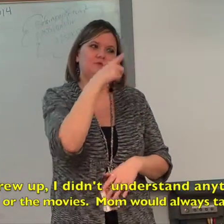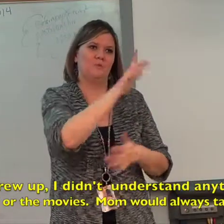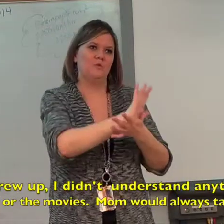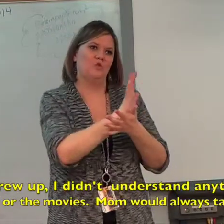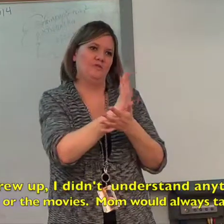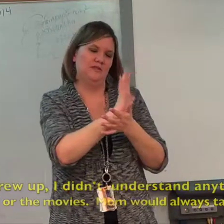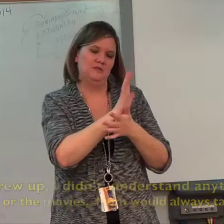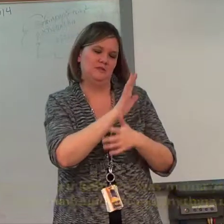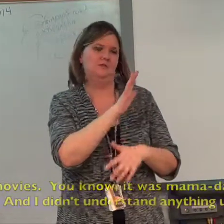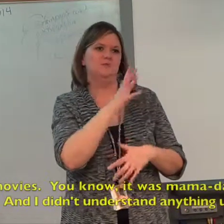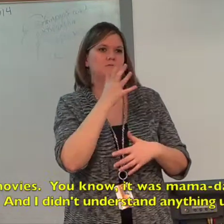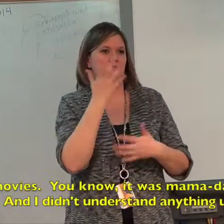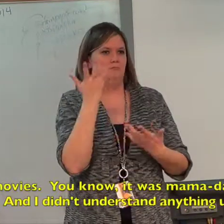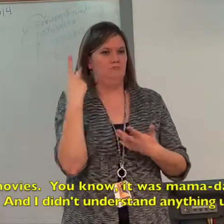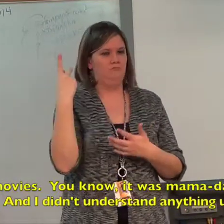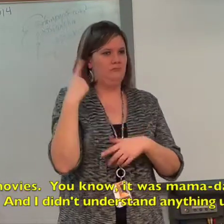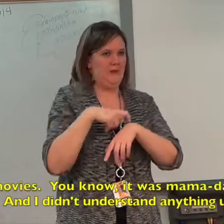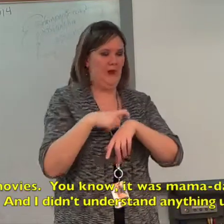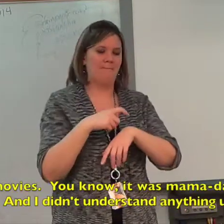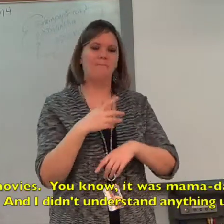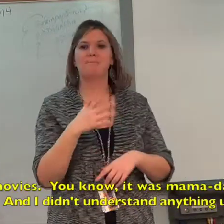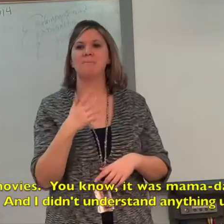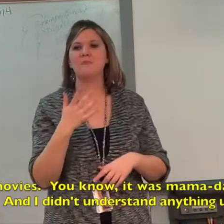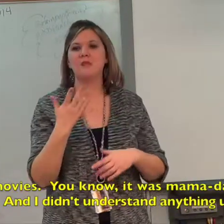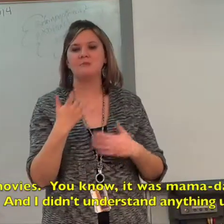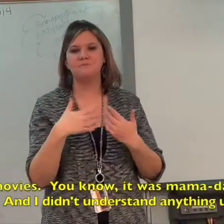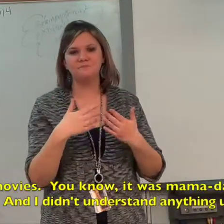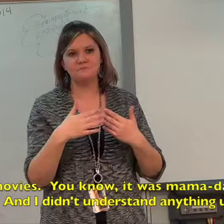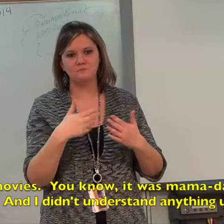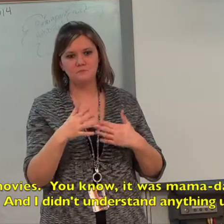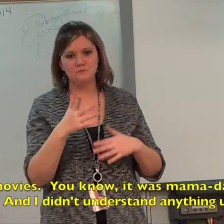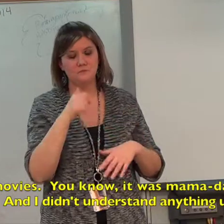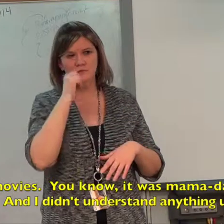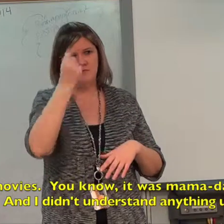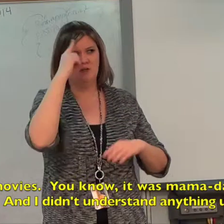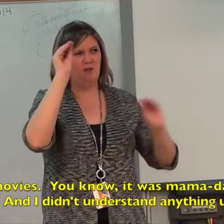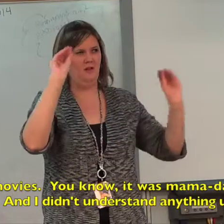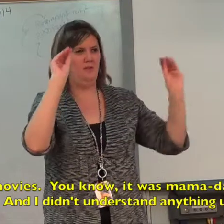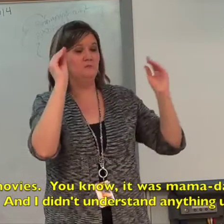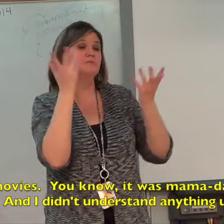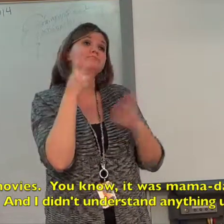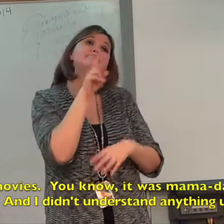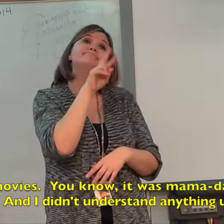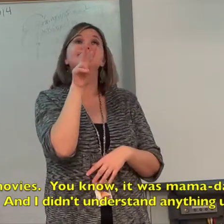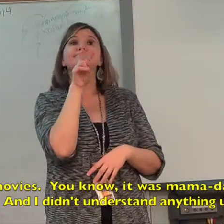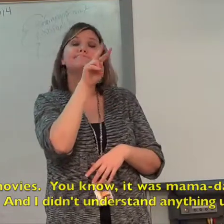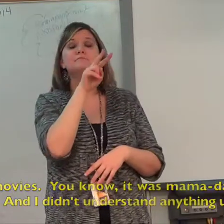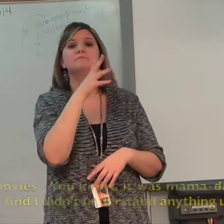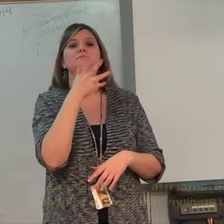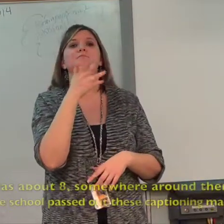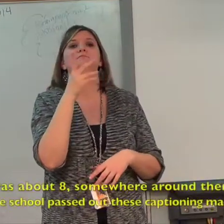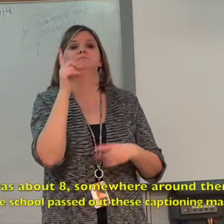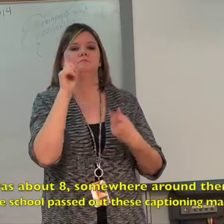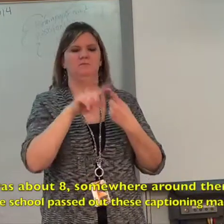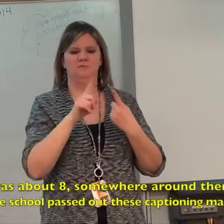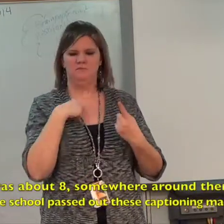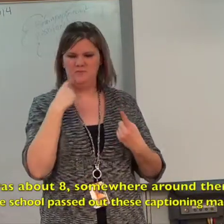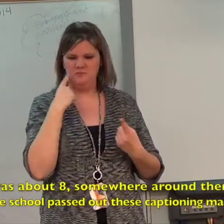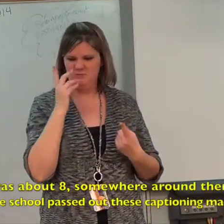movies. You know, it was mama-daughter time. And I didn't understand anything until